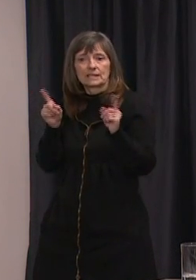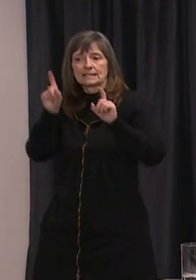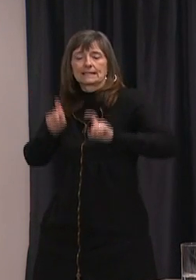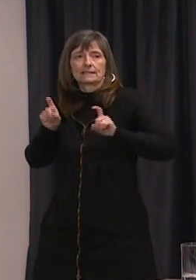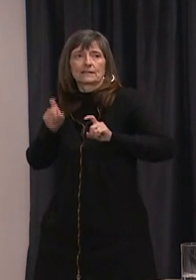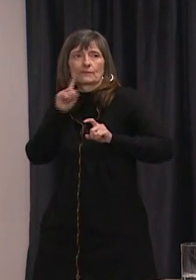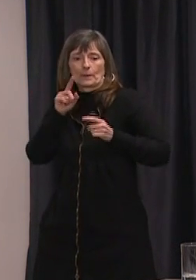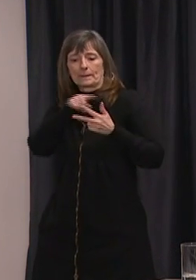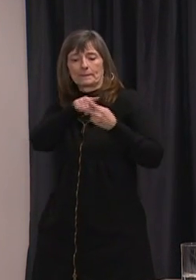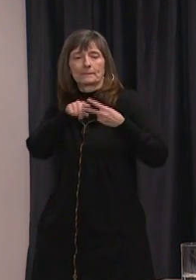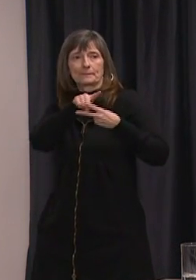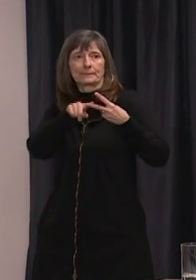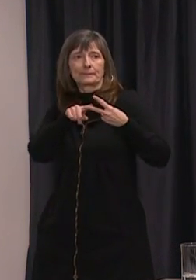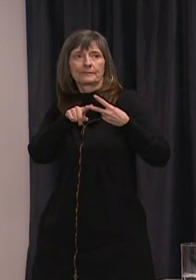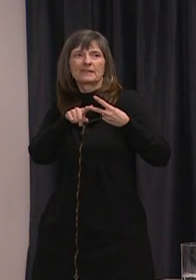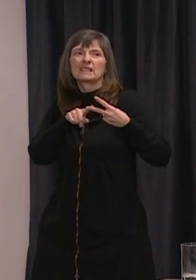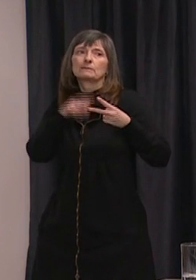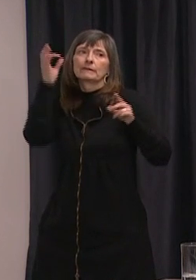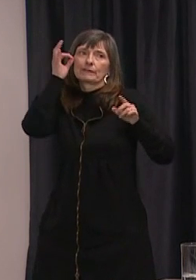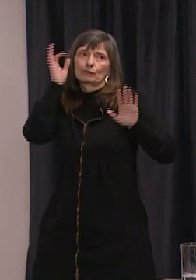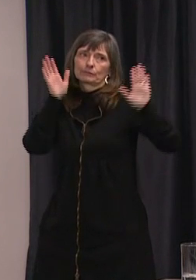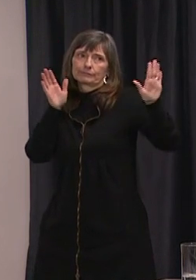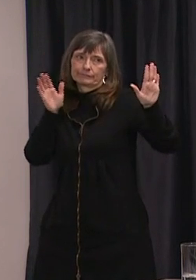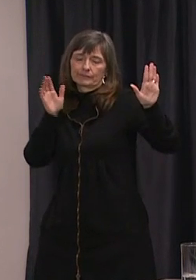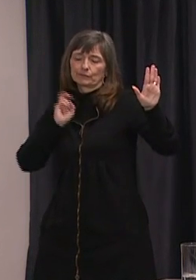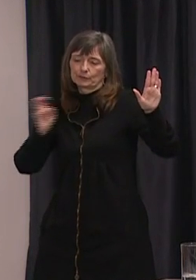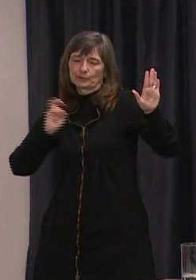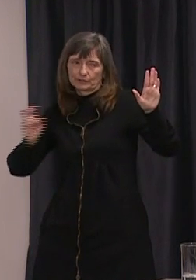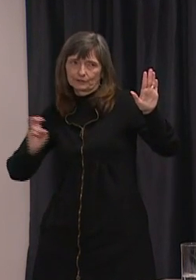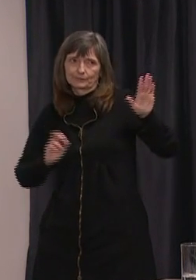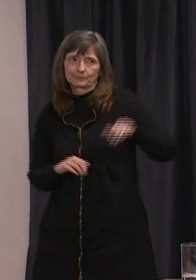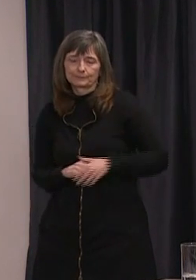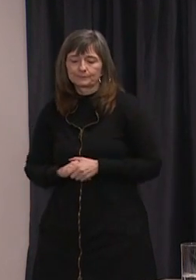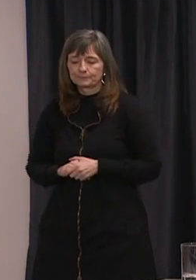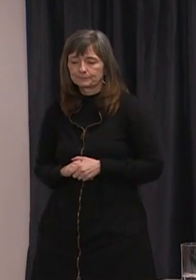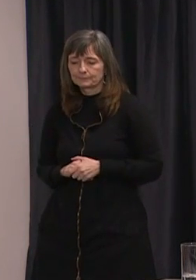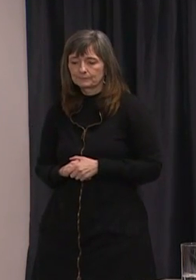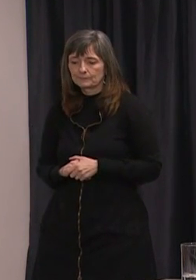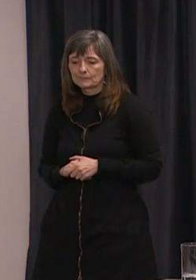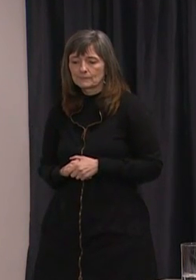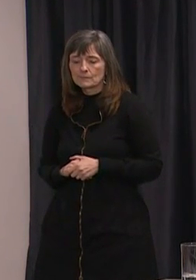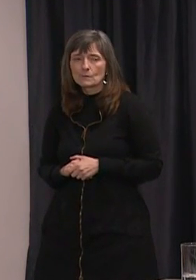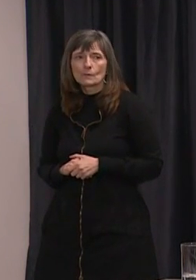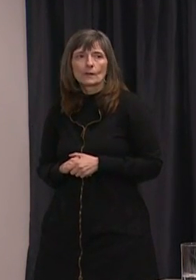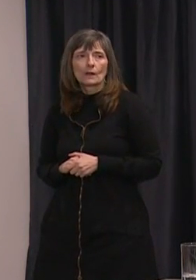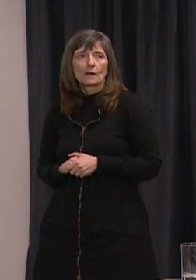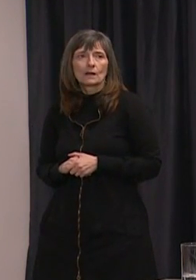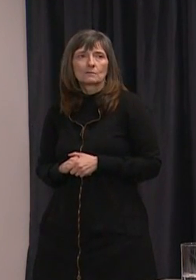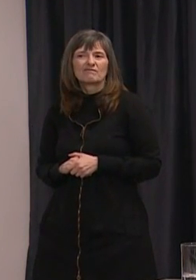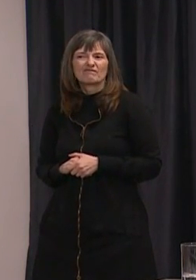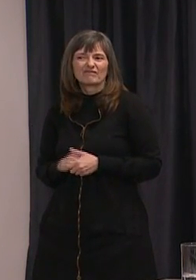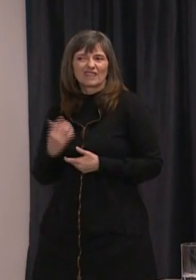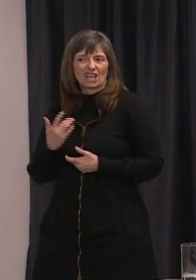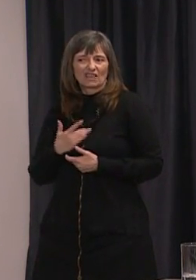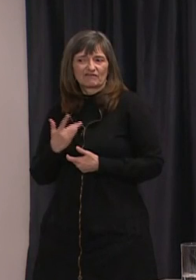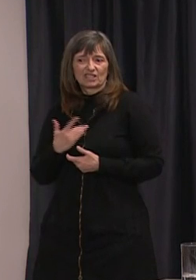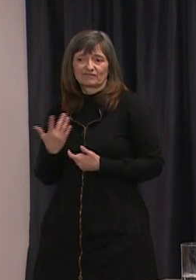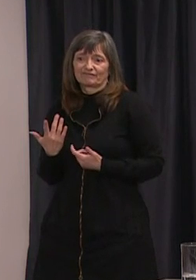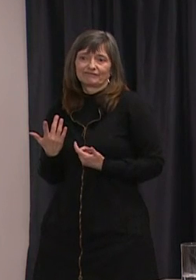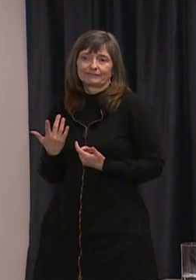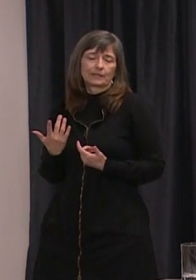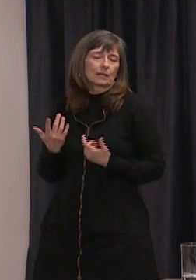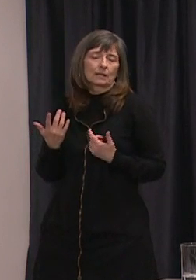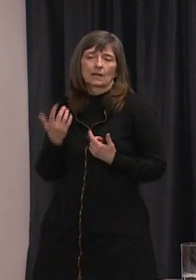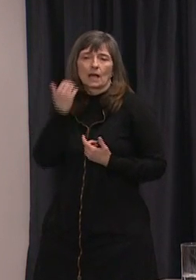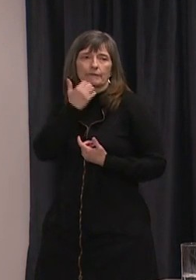being transborder is a federal jurisdiction uh and again i suspect that those things are under